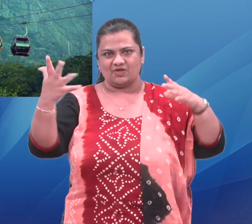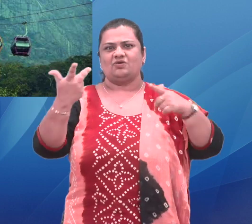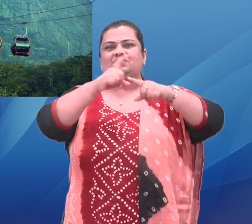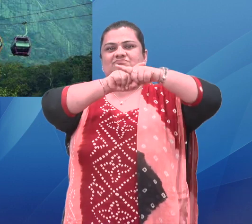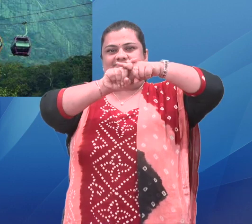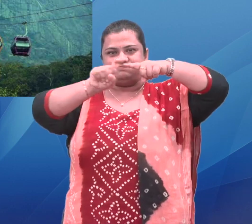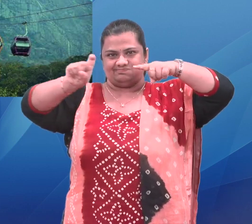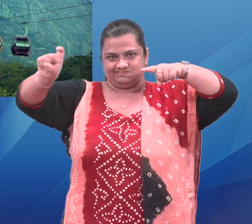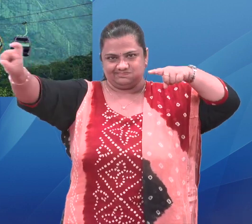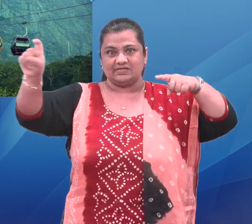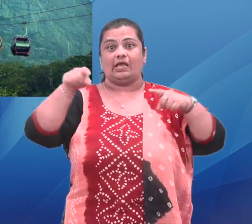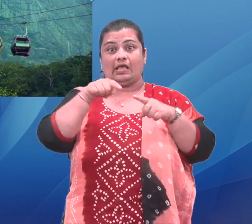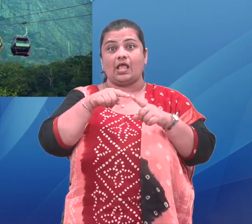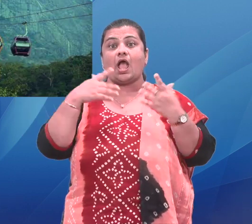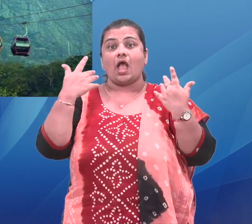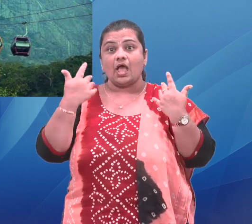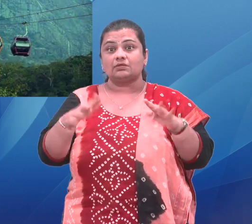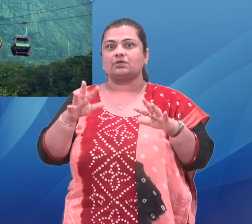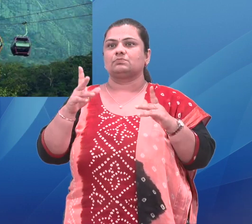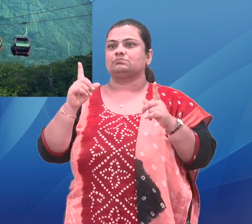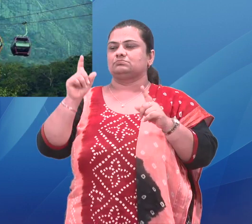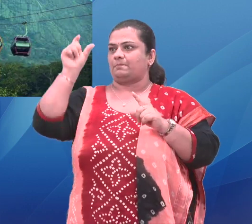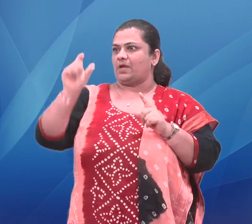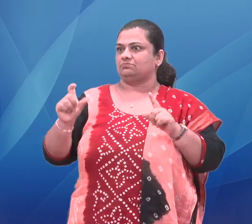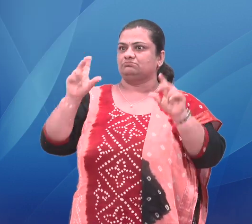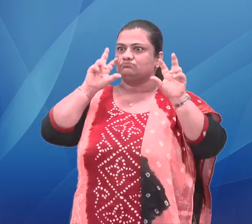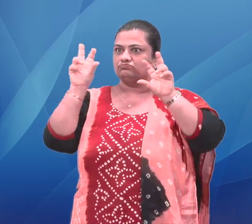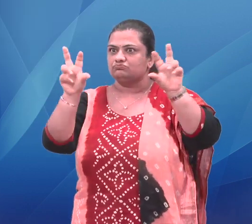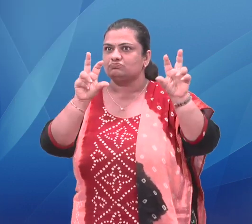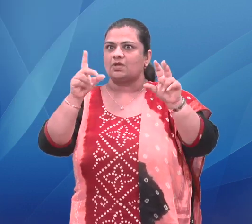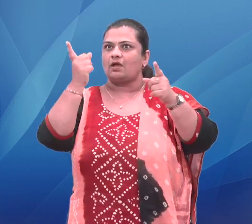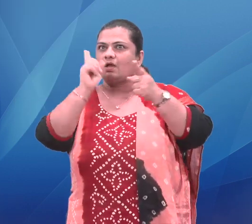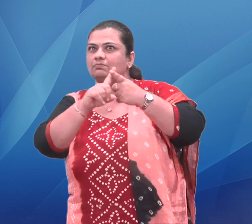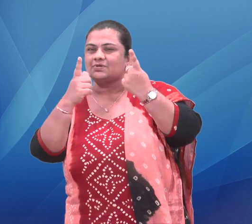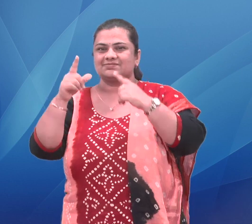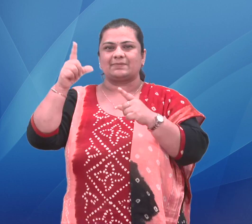reported ropeway accidents that took place in Jharkand, Himachal Pradesh and Madhya Pradesh this year.